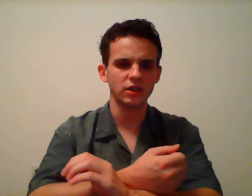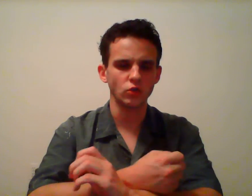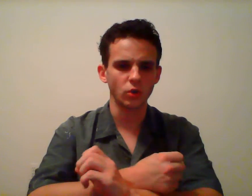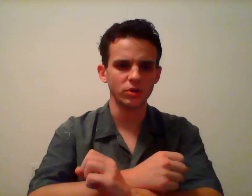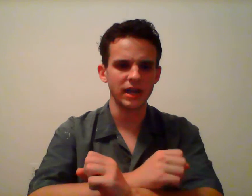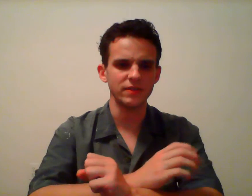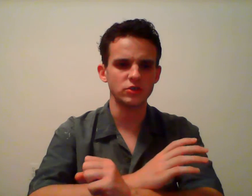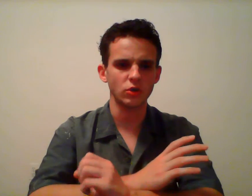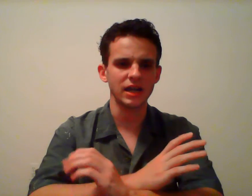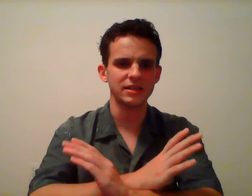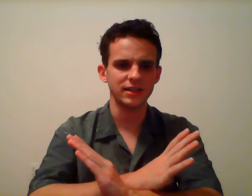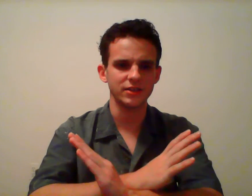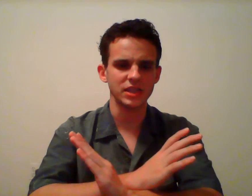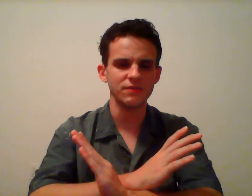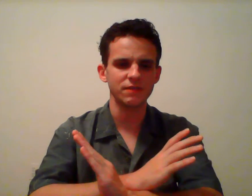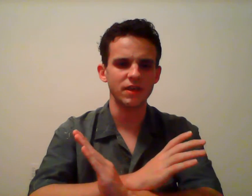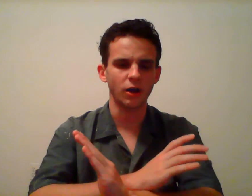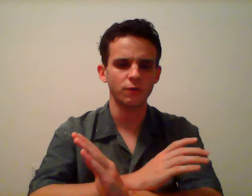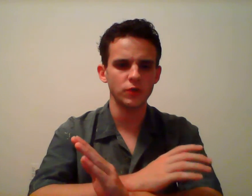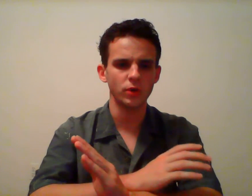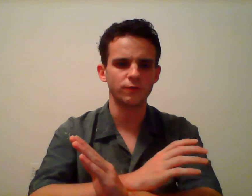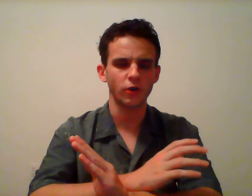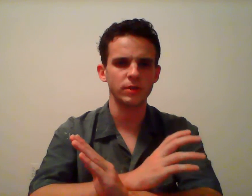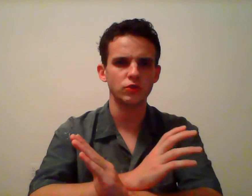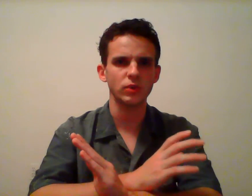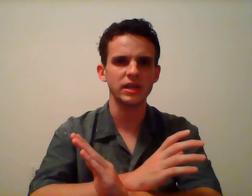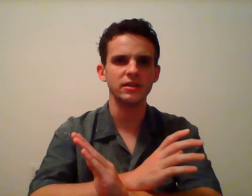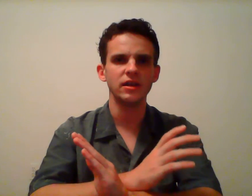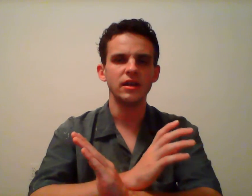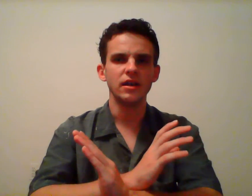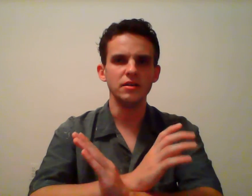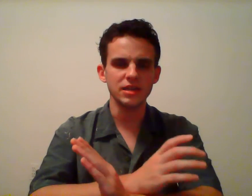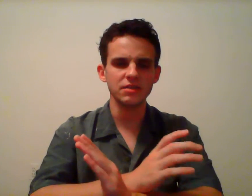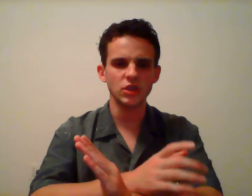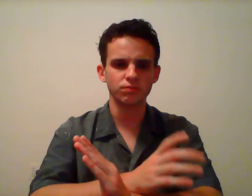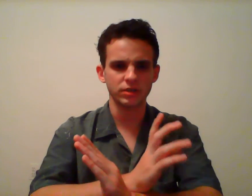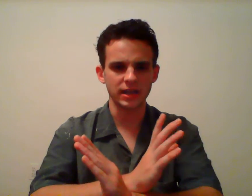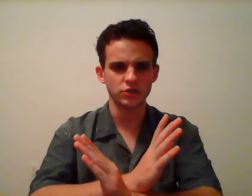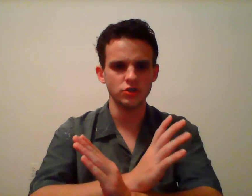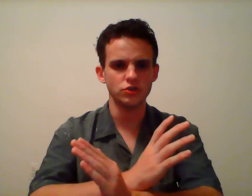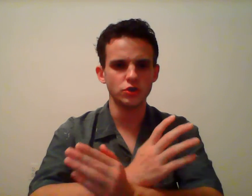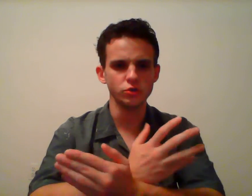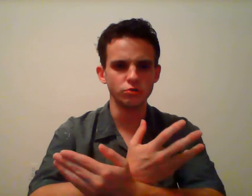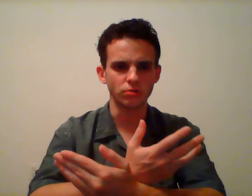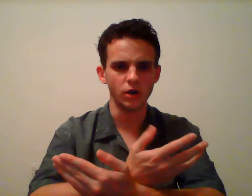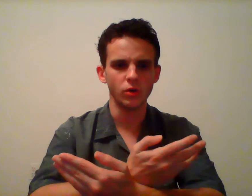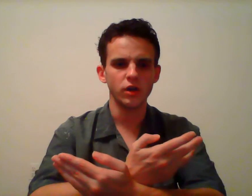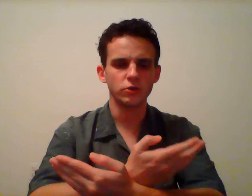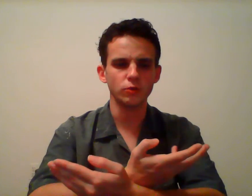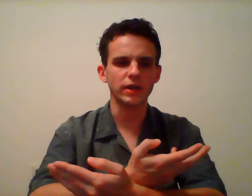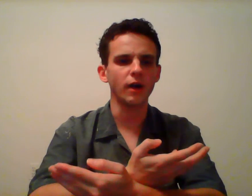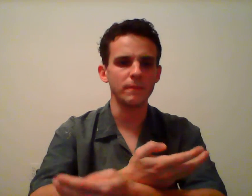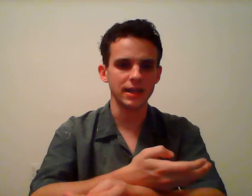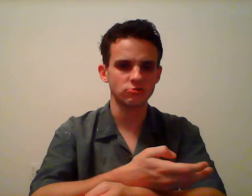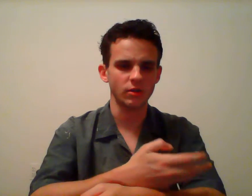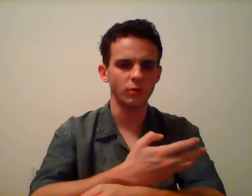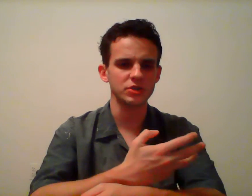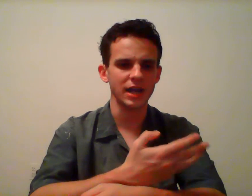ignored. And these good ideas, even if they are few and far between, need this protection to grow, to become mainstream. Almost